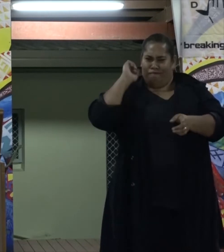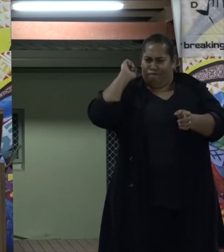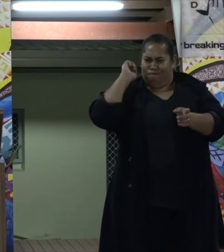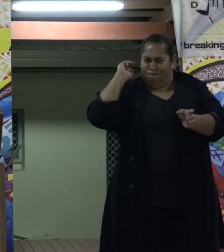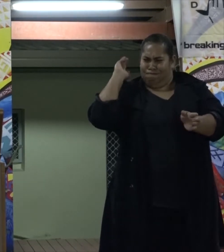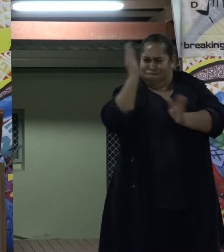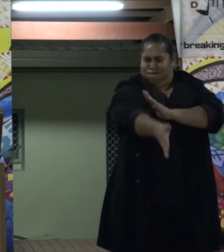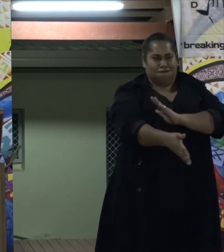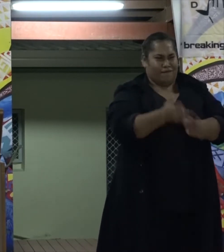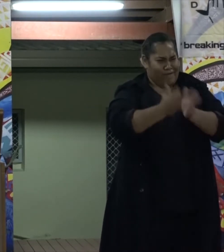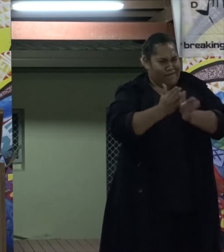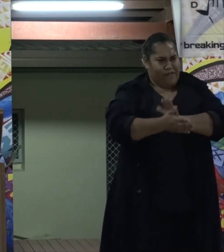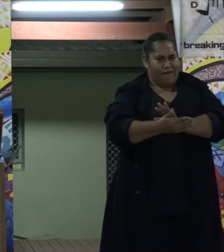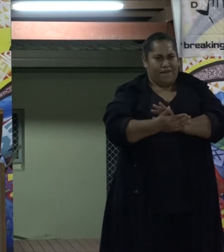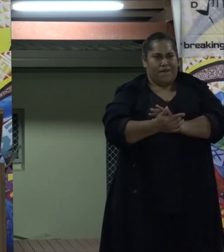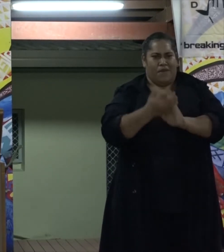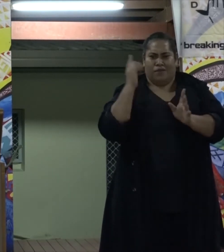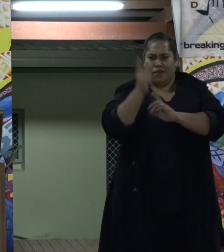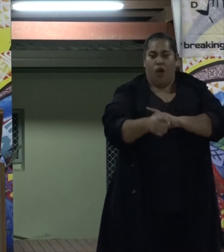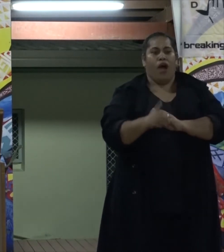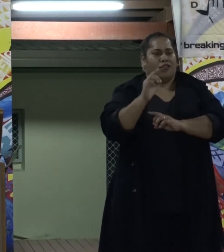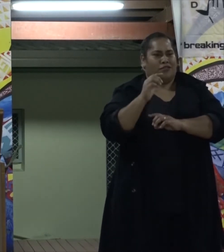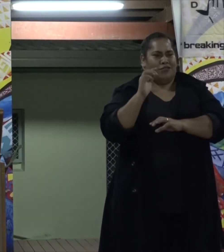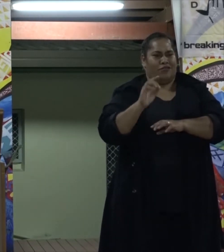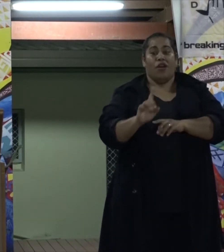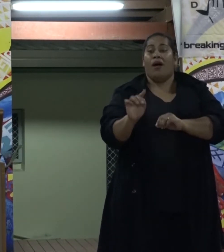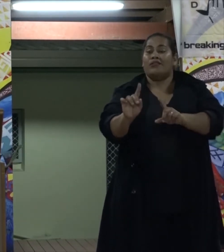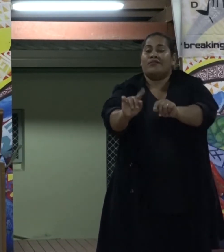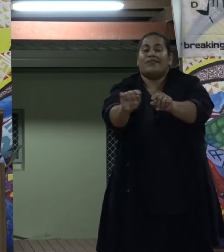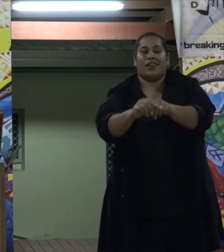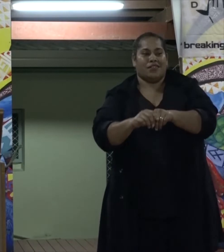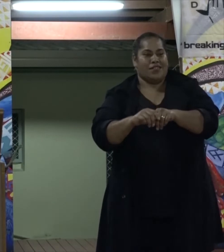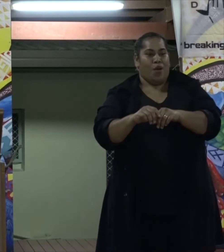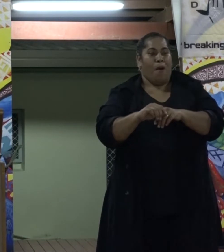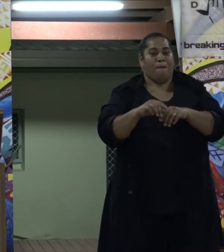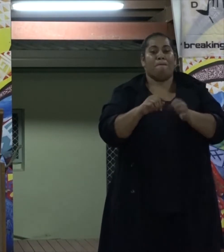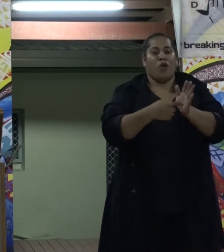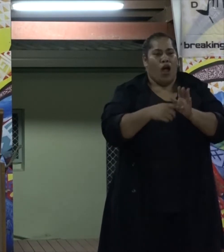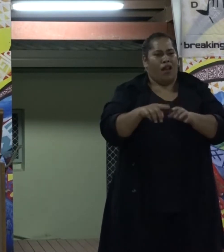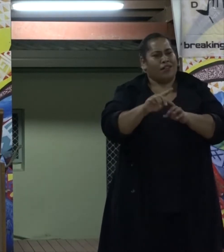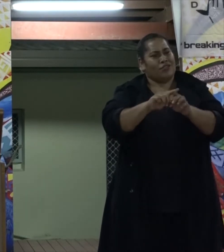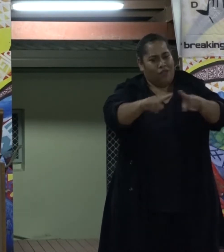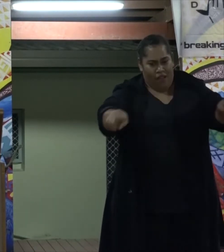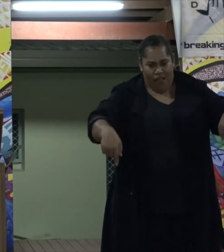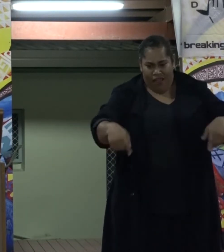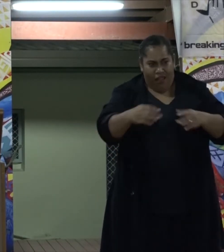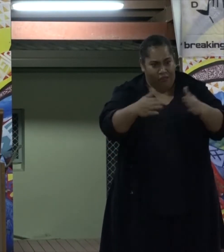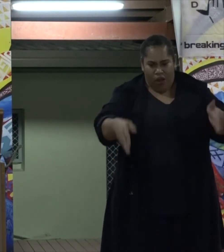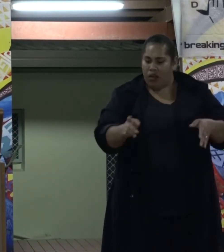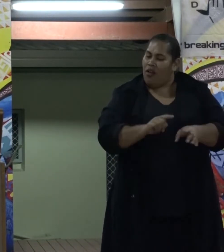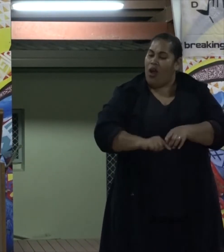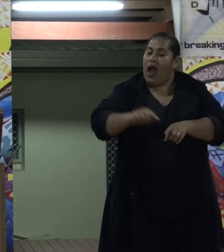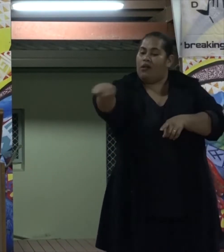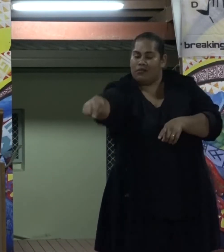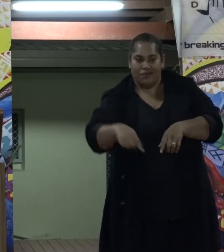and I ran so far, chasing the ball right out of the soccer field's boundary. I didn't score any goals, but